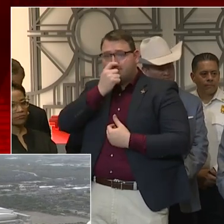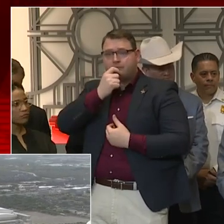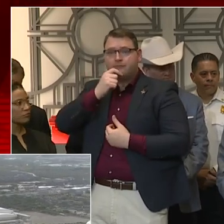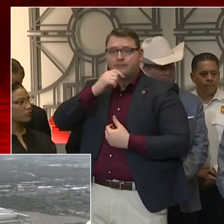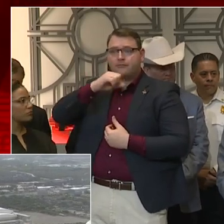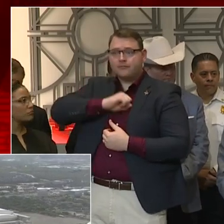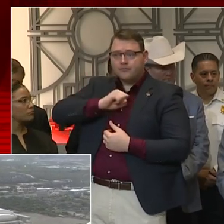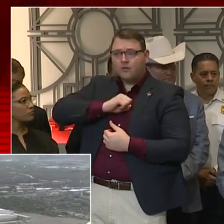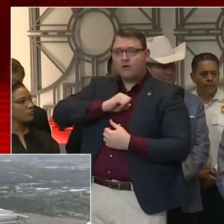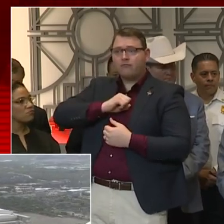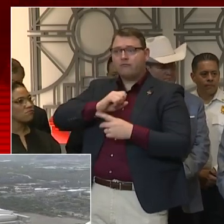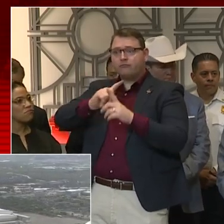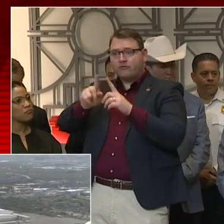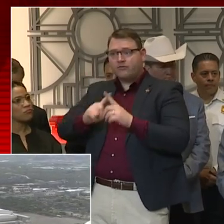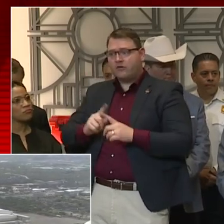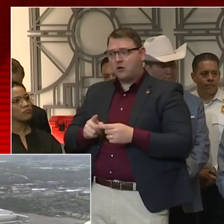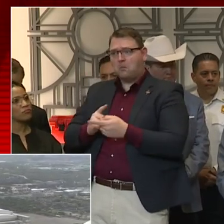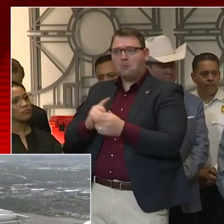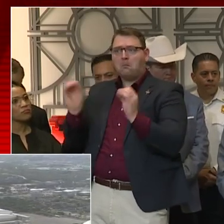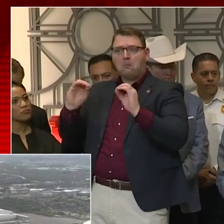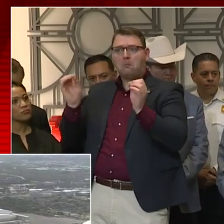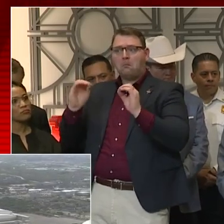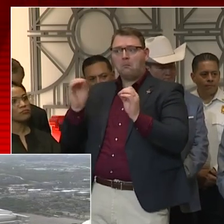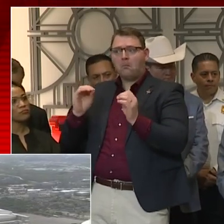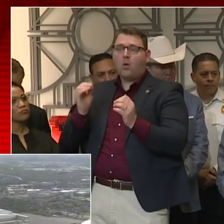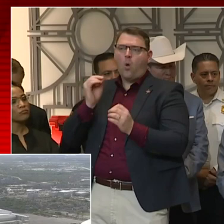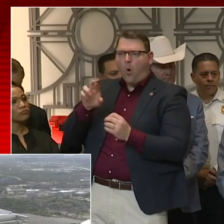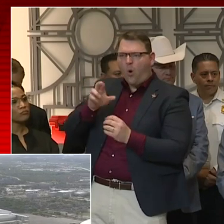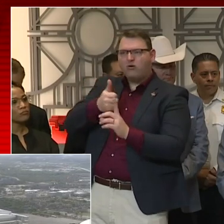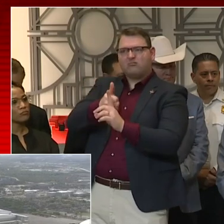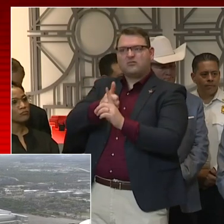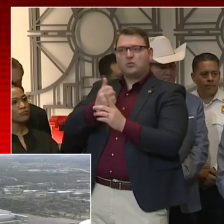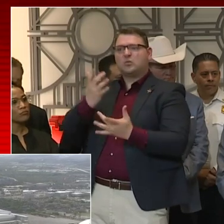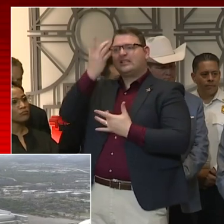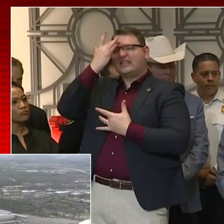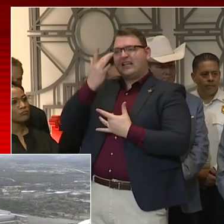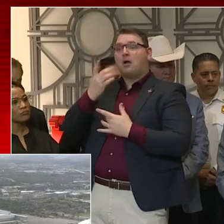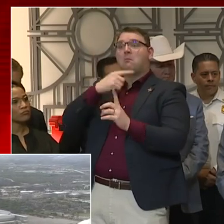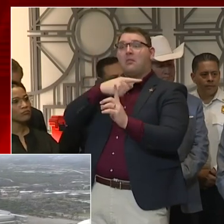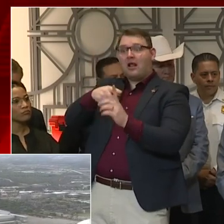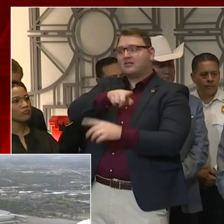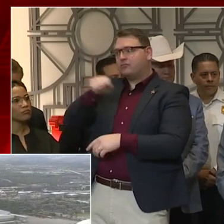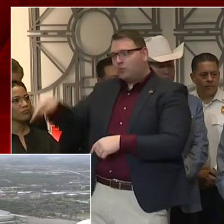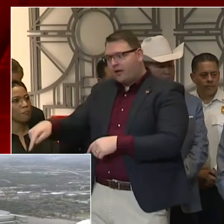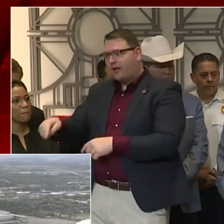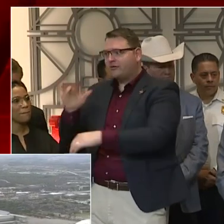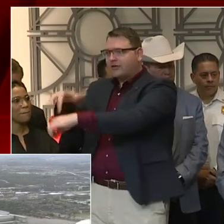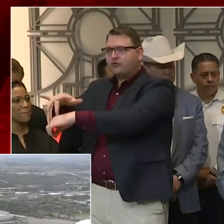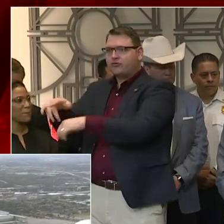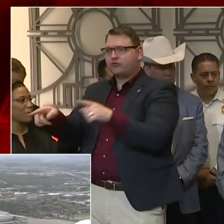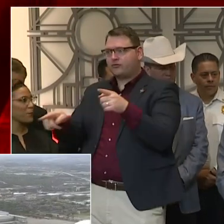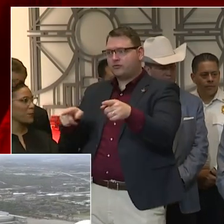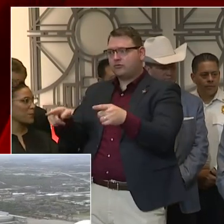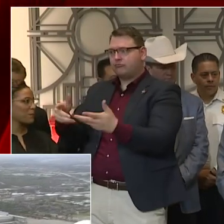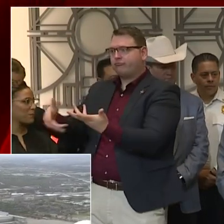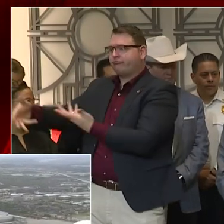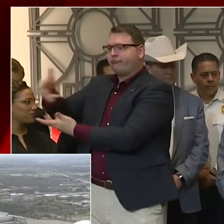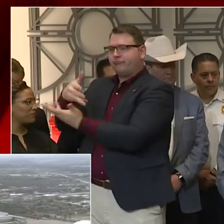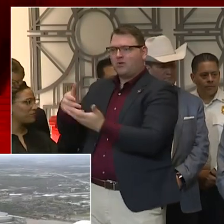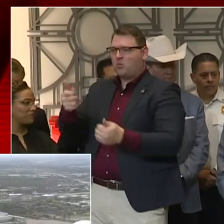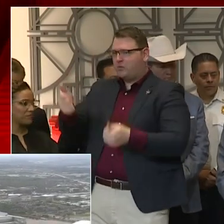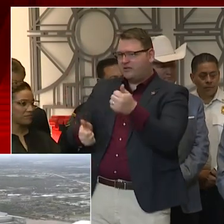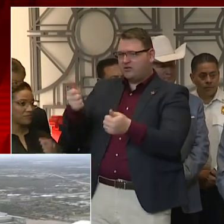asking everybody, if you're feeling sick with symptoms that could be related to